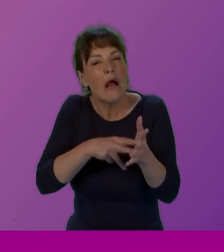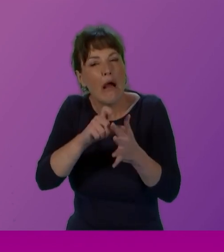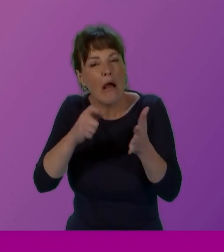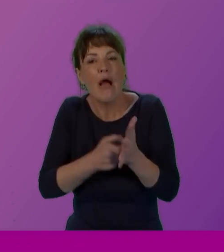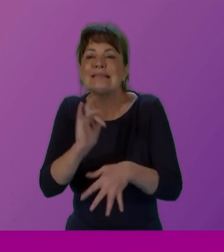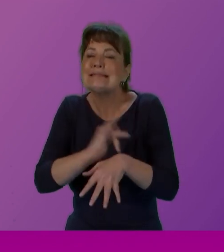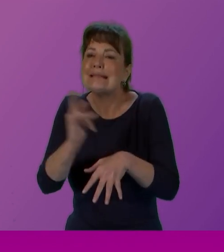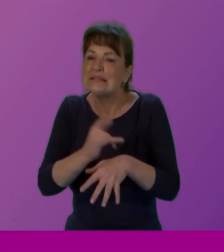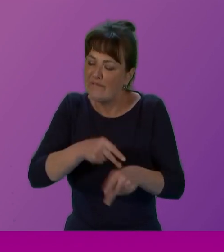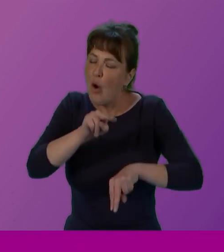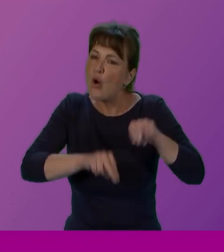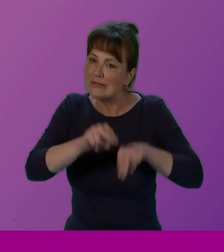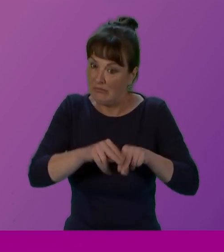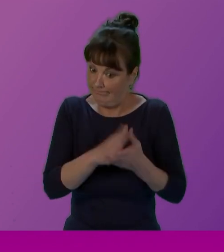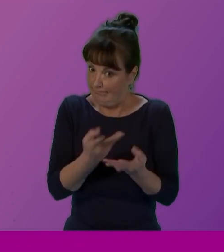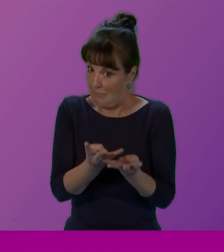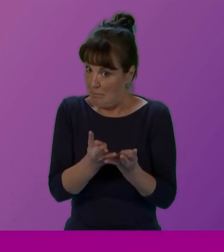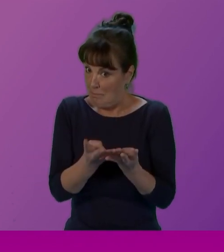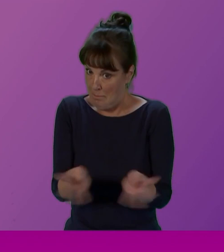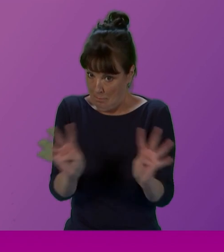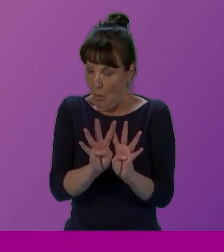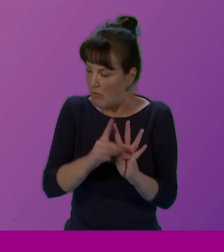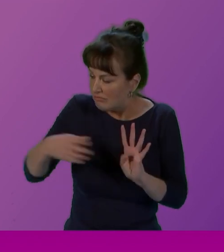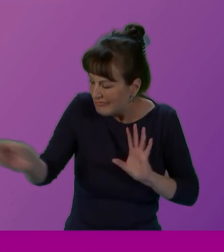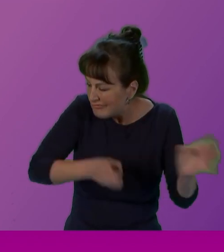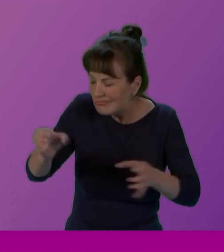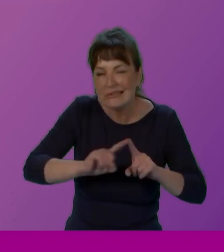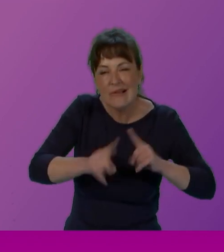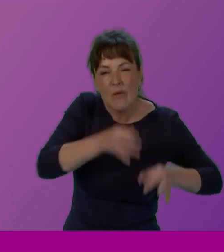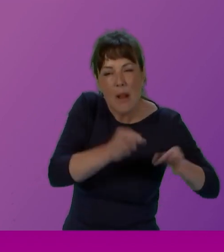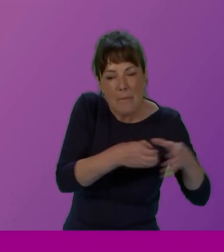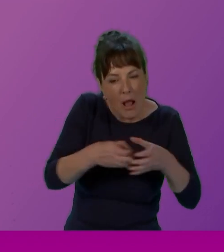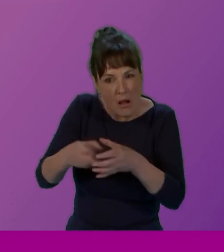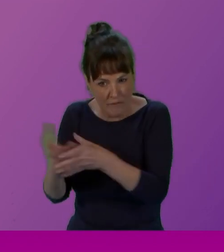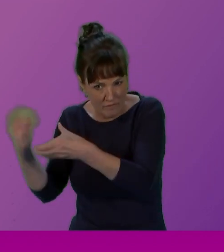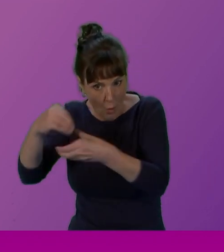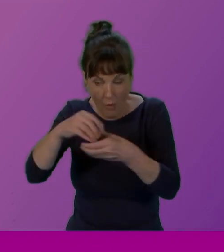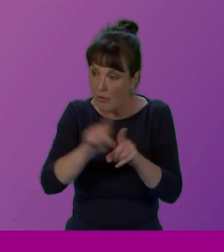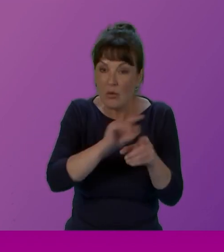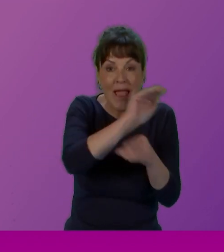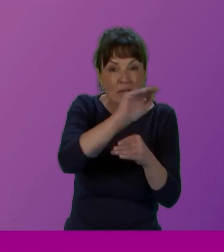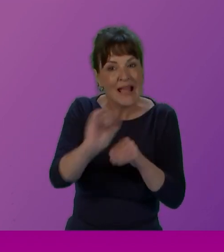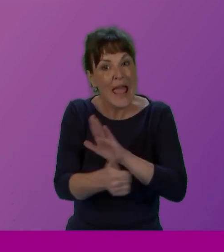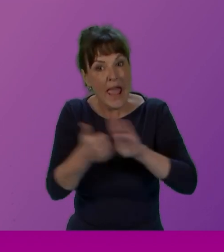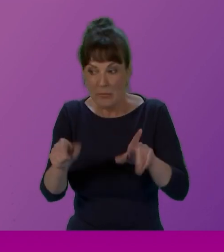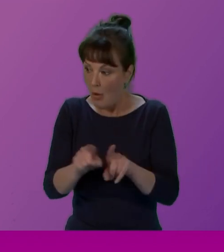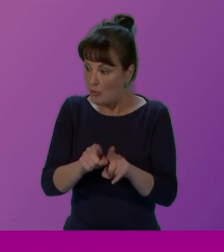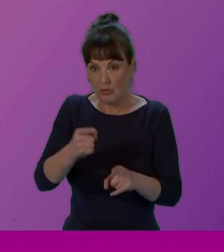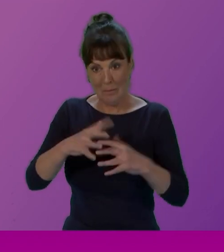a board which included members of all parties in the Parliament, as well as external experts and Parliament's officials.